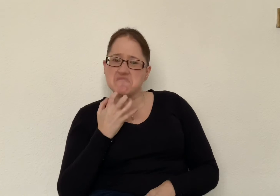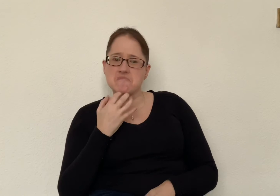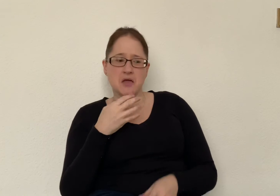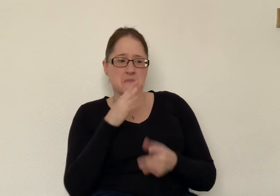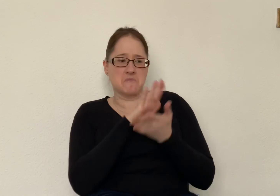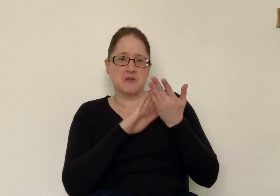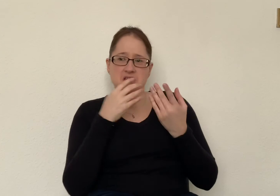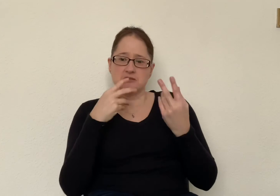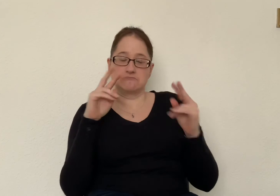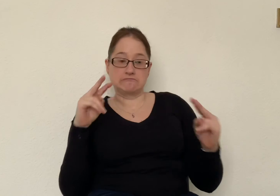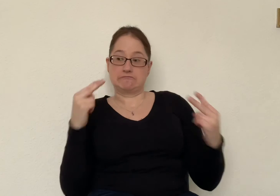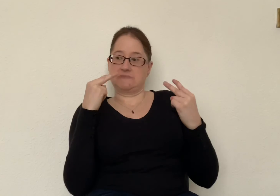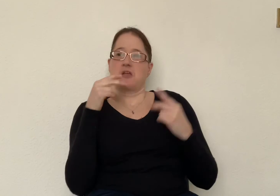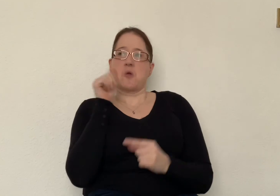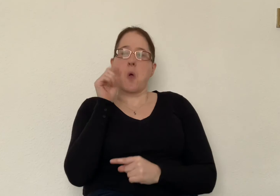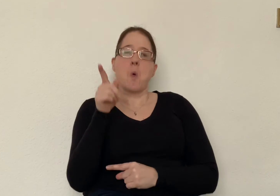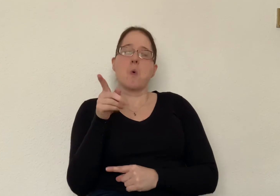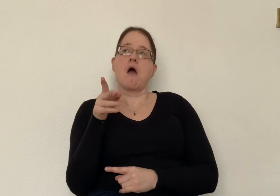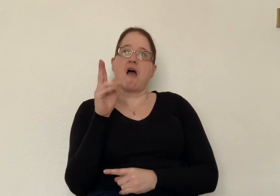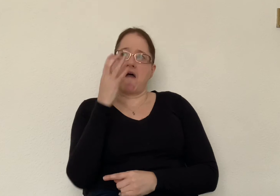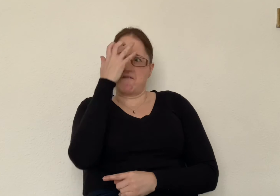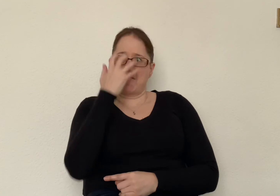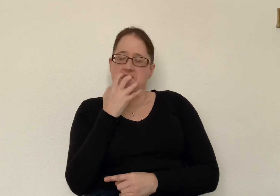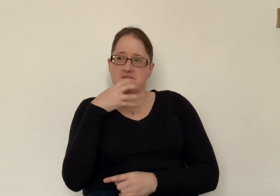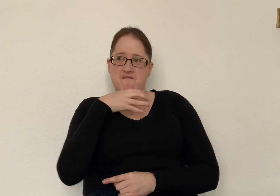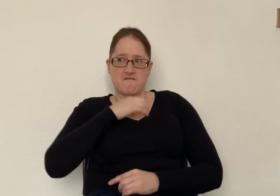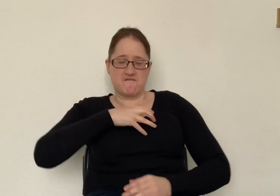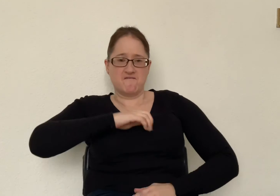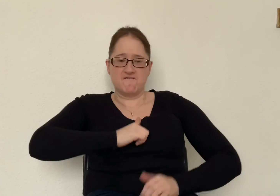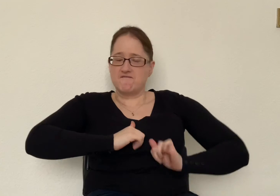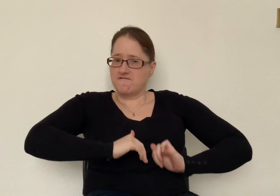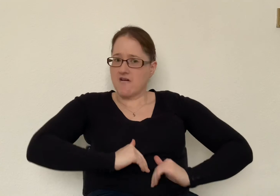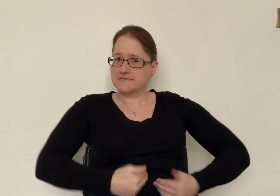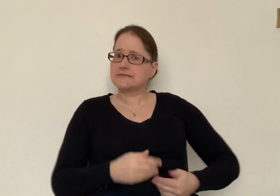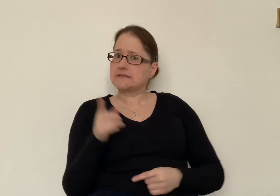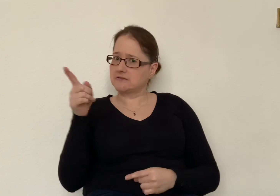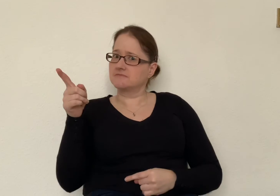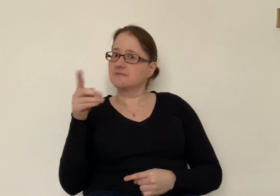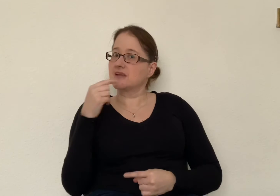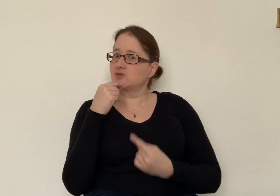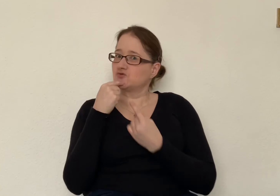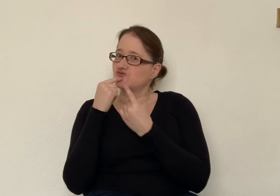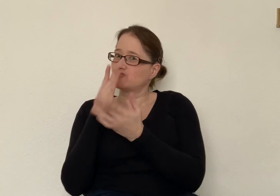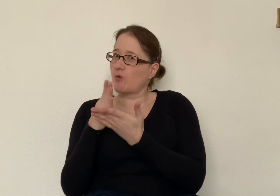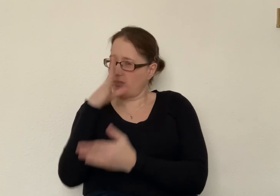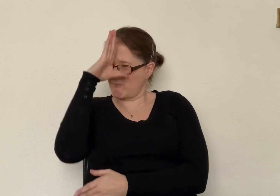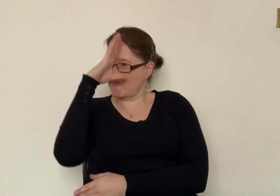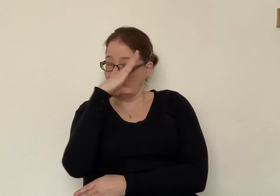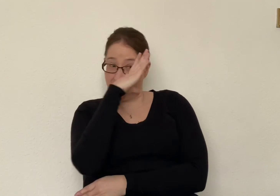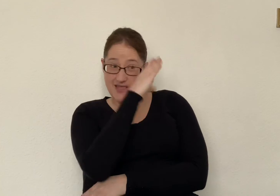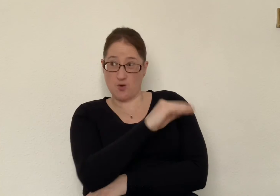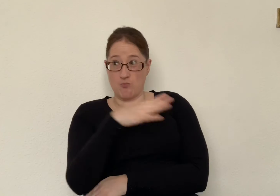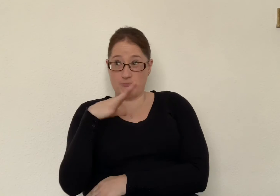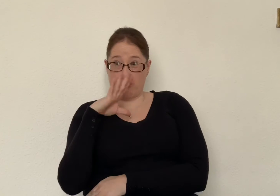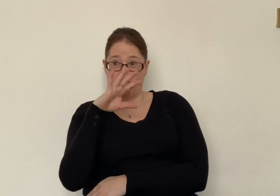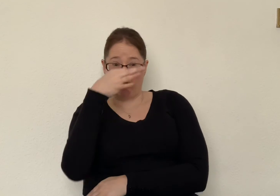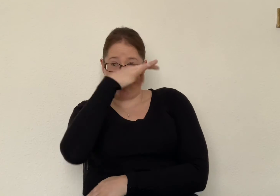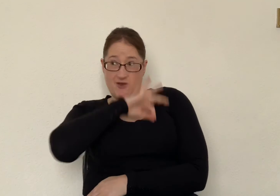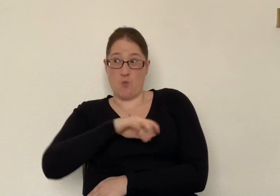people know that they are fasting I tell you the truth they have already received their reward but when you